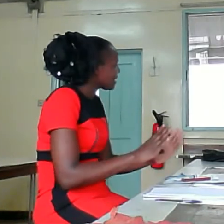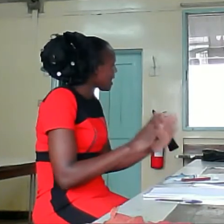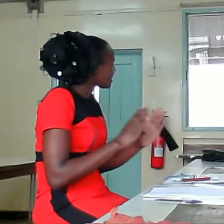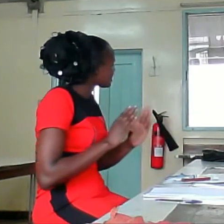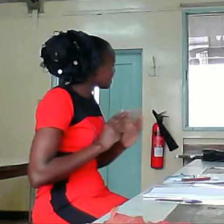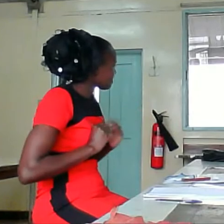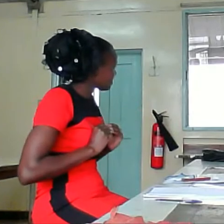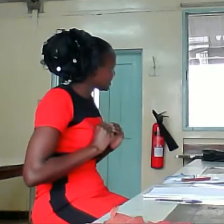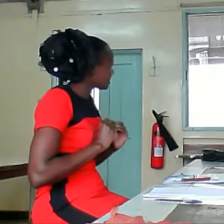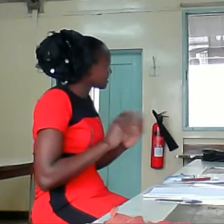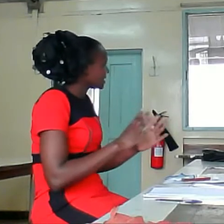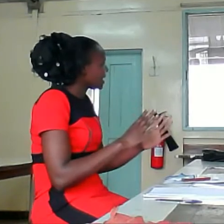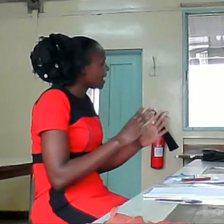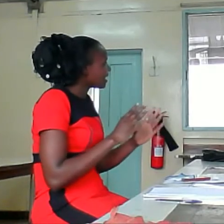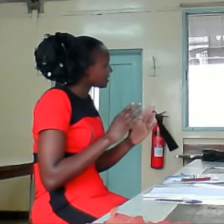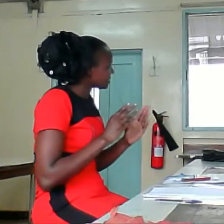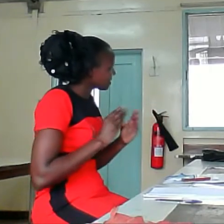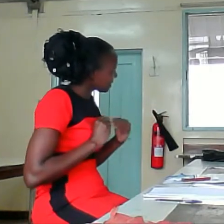Accept. Accept.